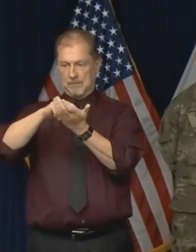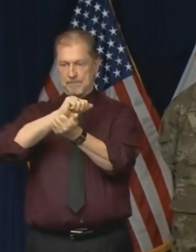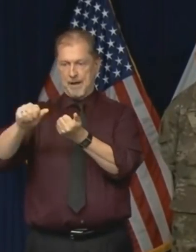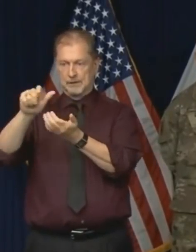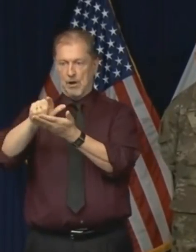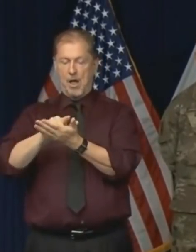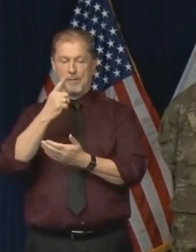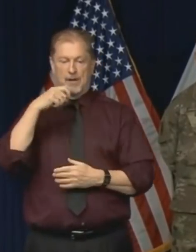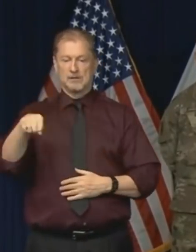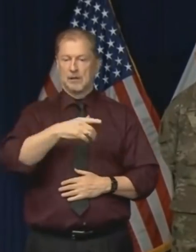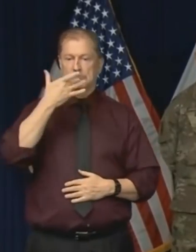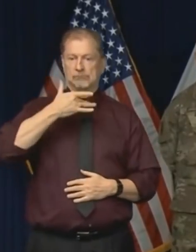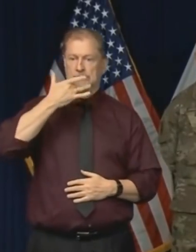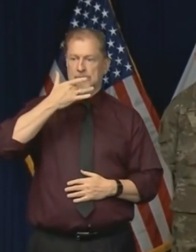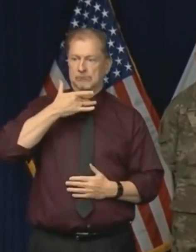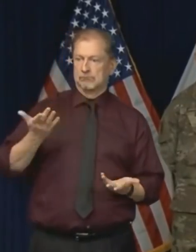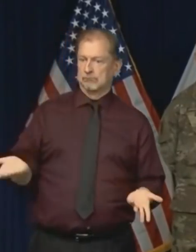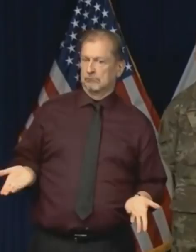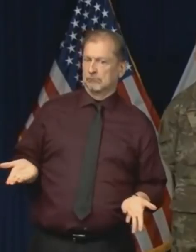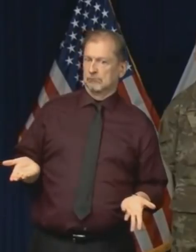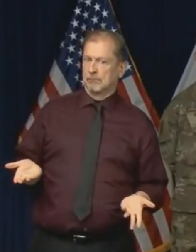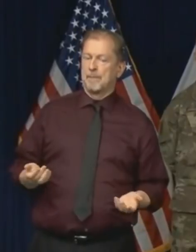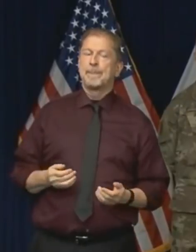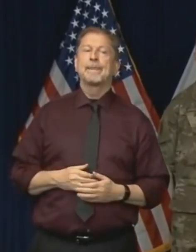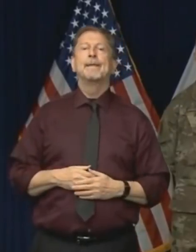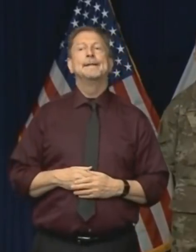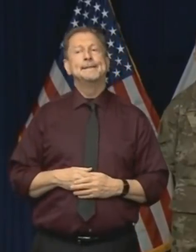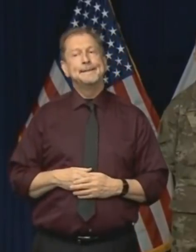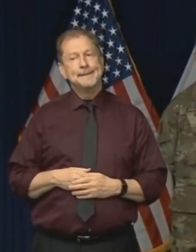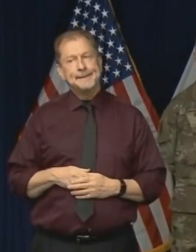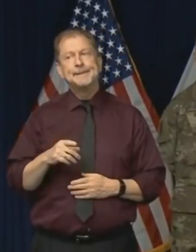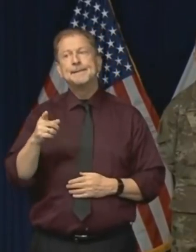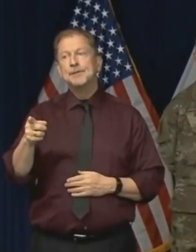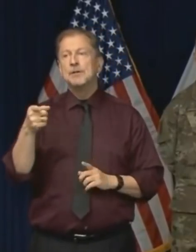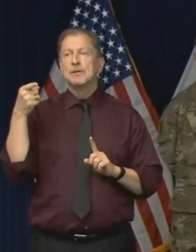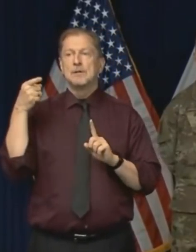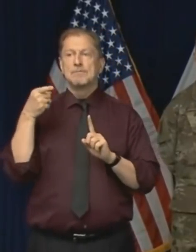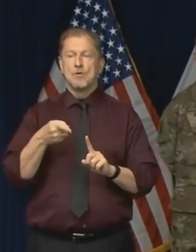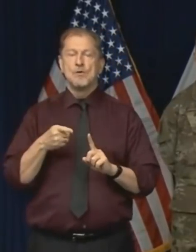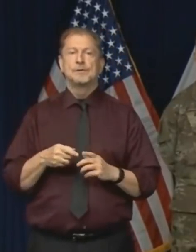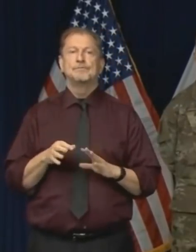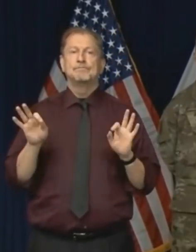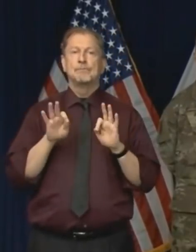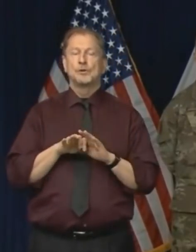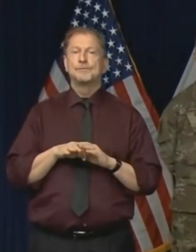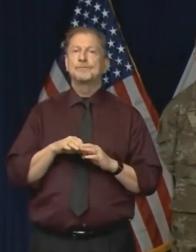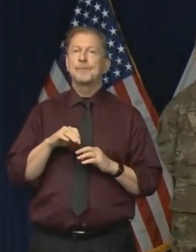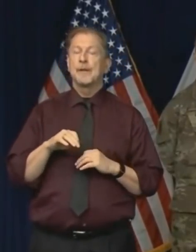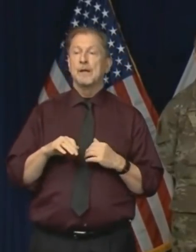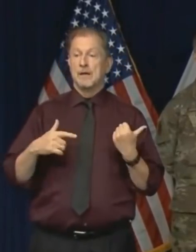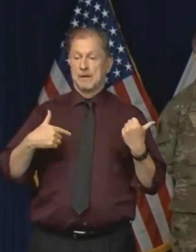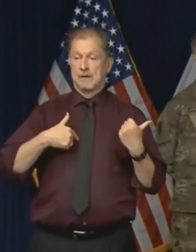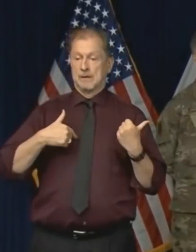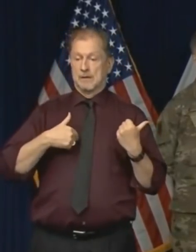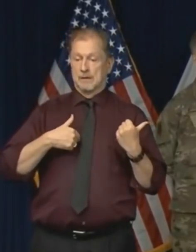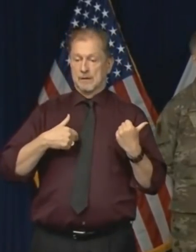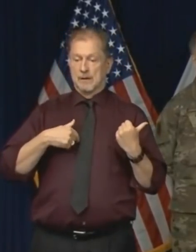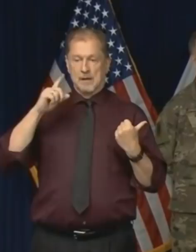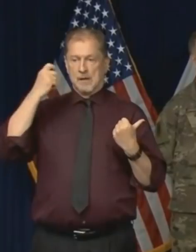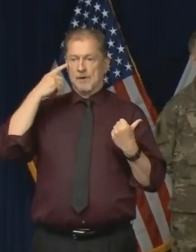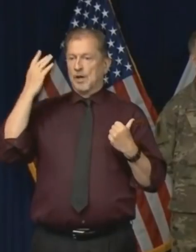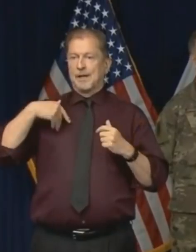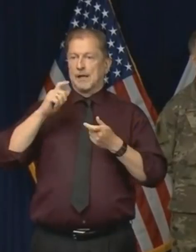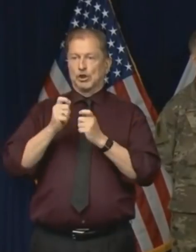are now desperate people. Yeah. And I think it's an important point that, as you know, I can't change the